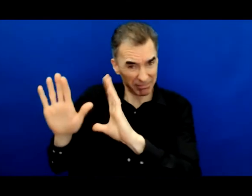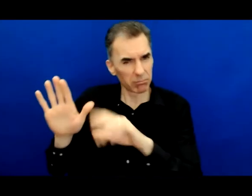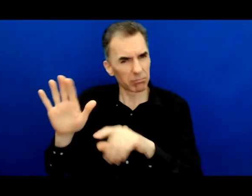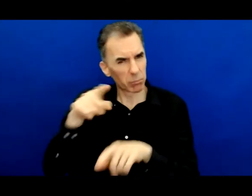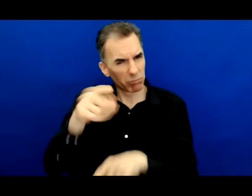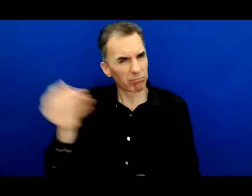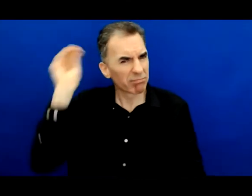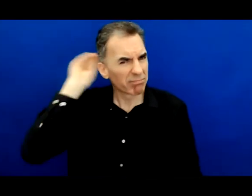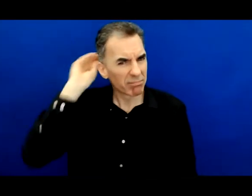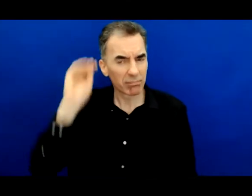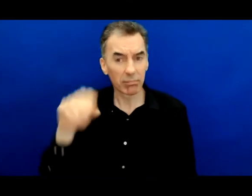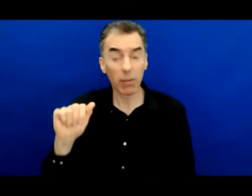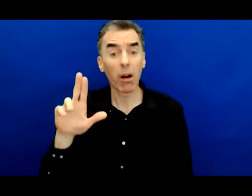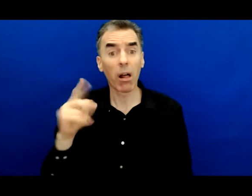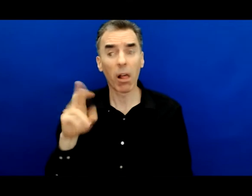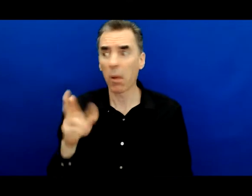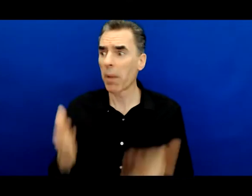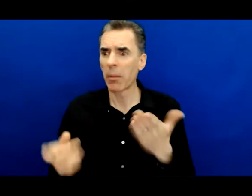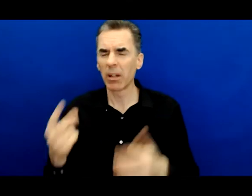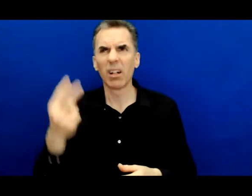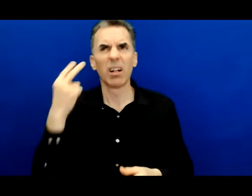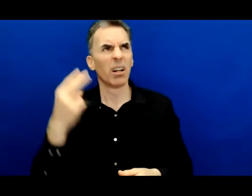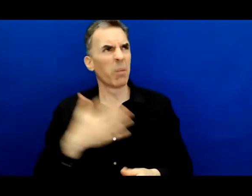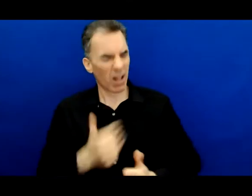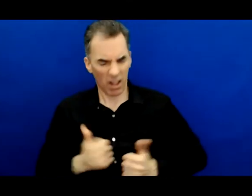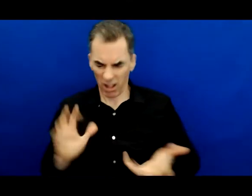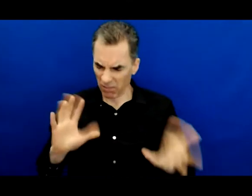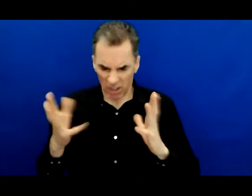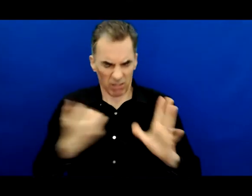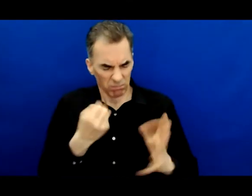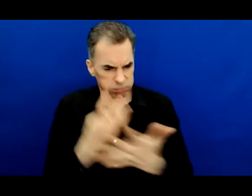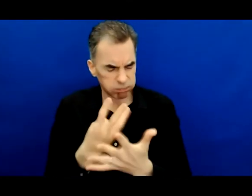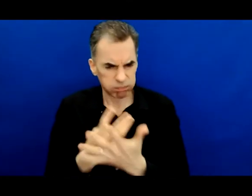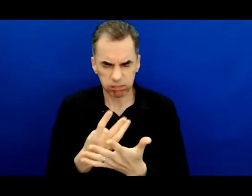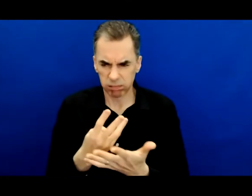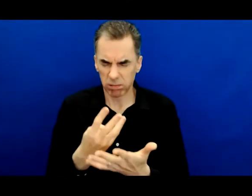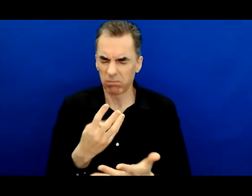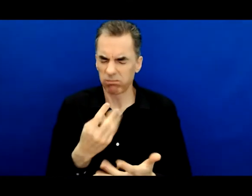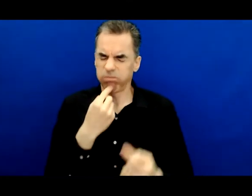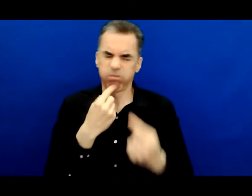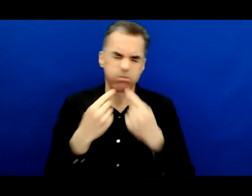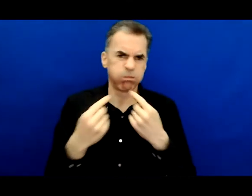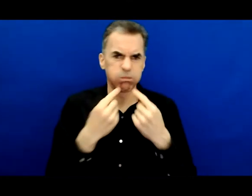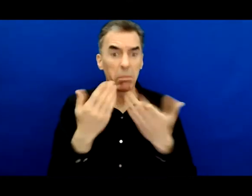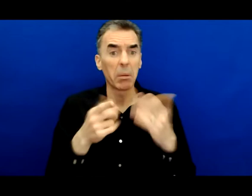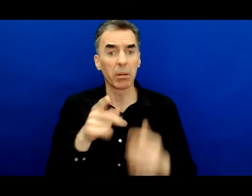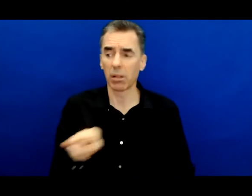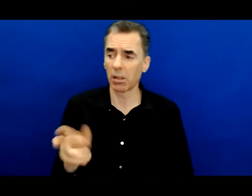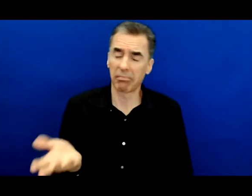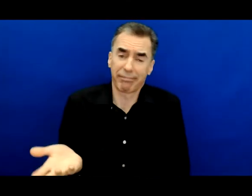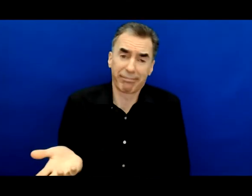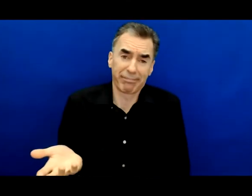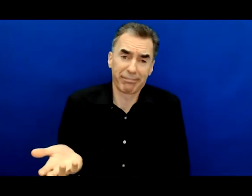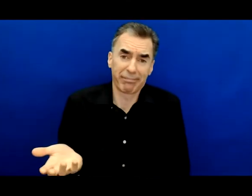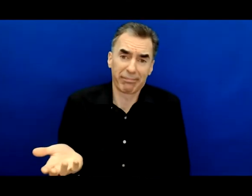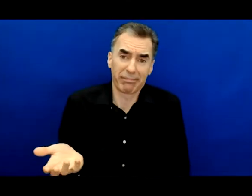be the most bitter person in the world, but let's assume you don't have compassion for Arthur. Maybe you believe deeply in the wisdom of that old cliche